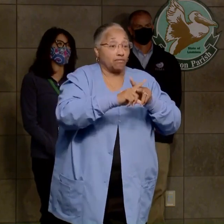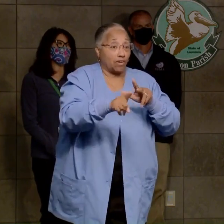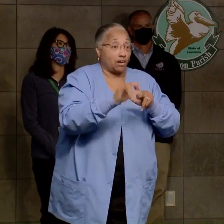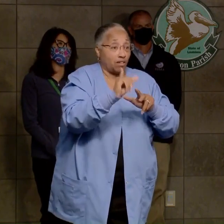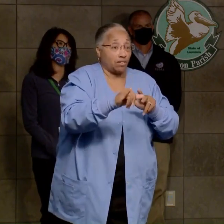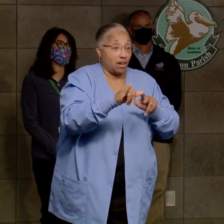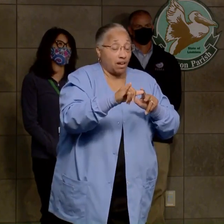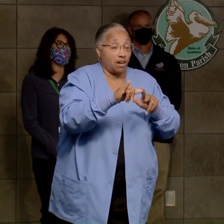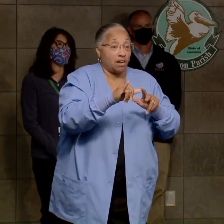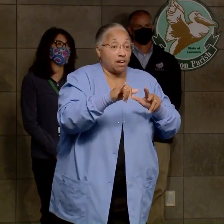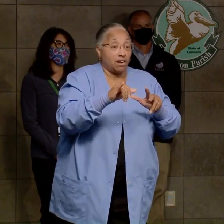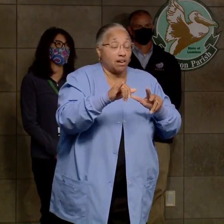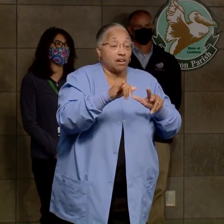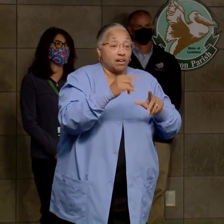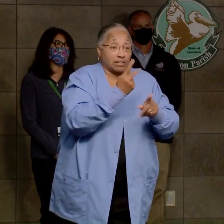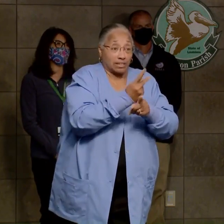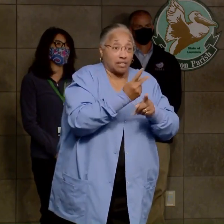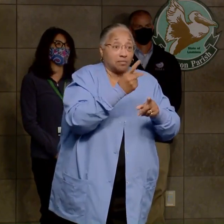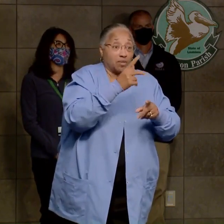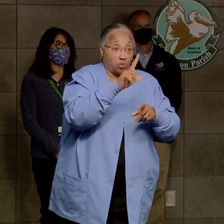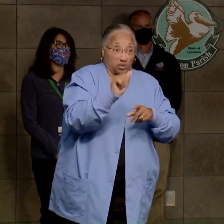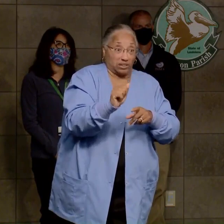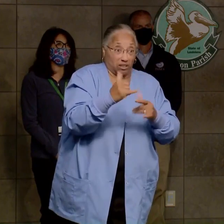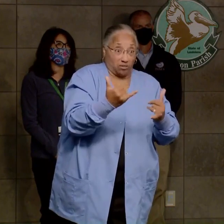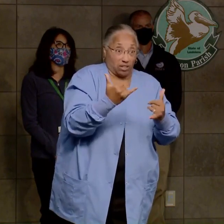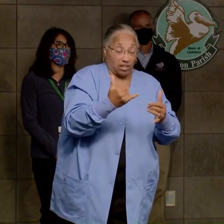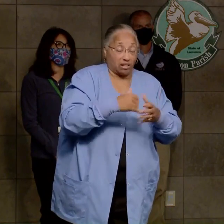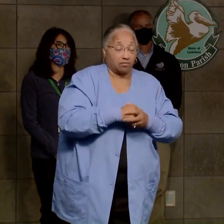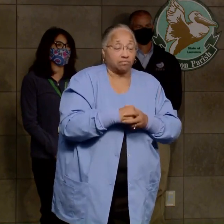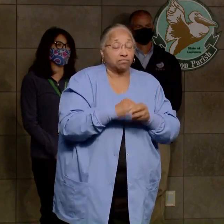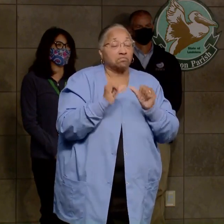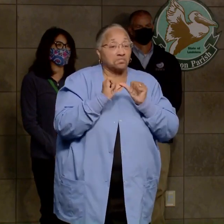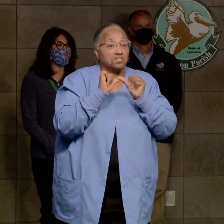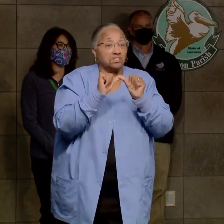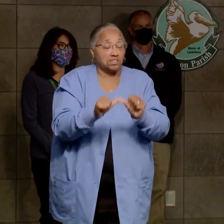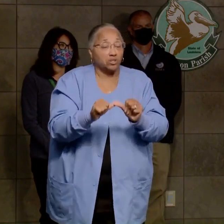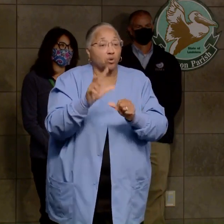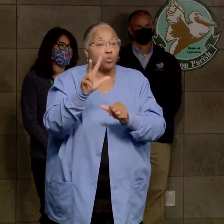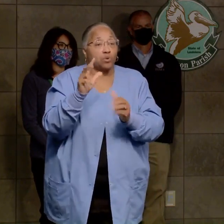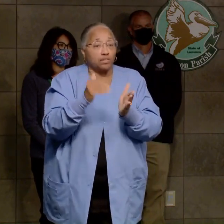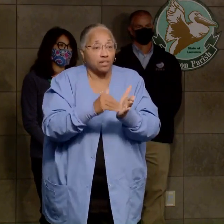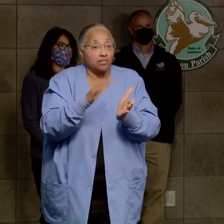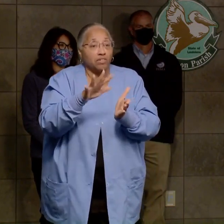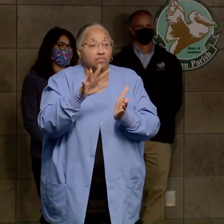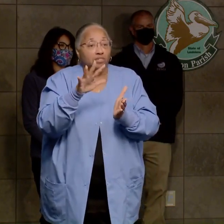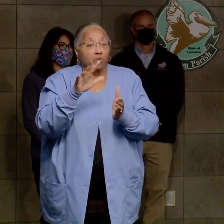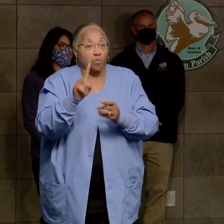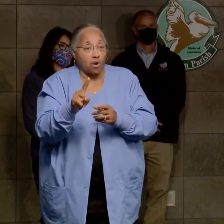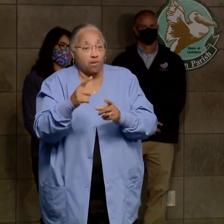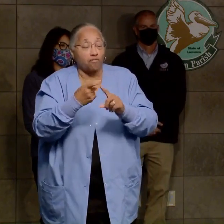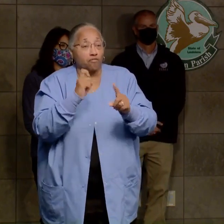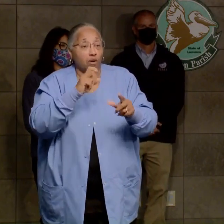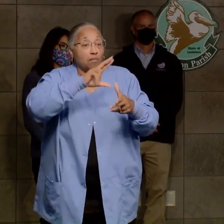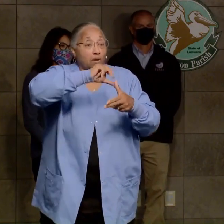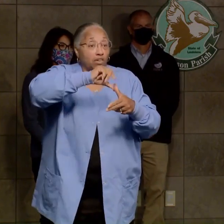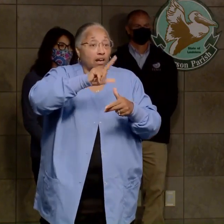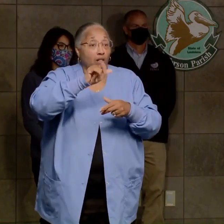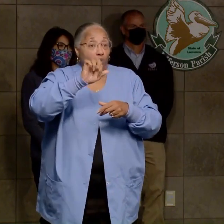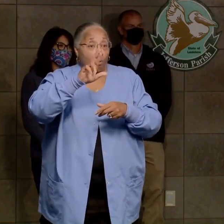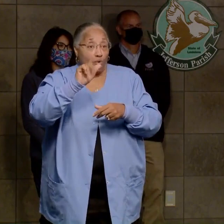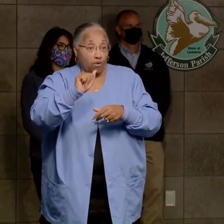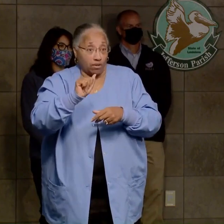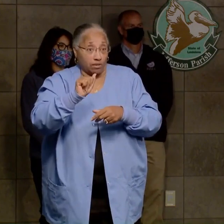sheltering in Louisiana simultaneously. There continue to be 3,051 from Hurricane Laura,